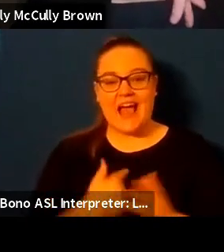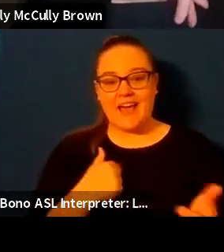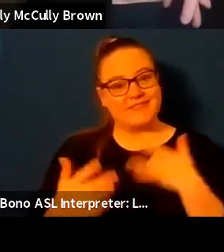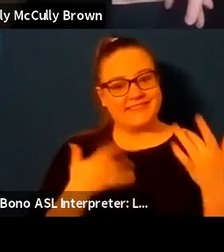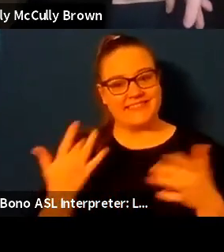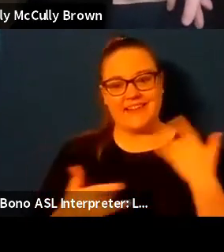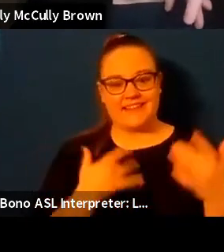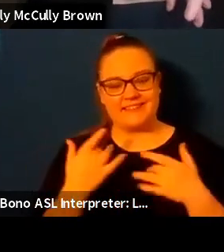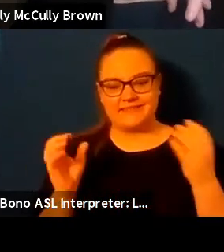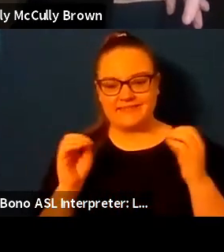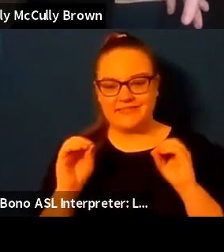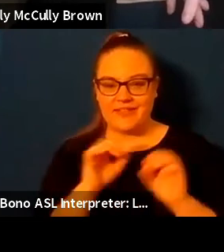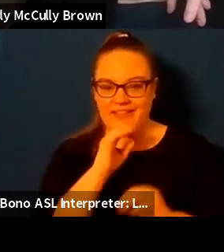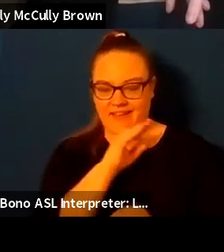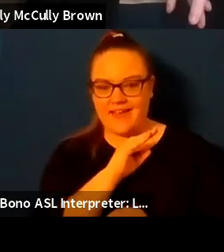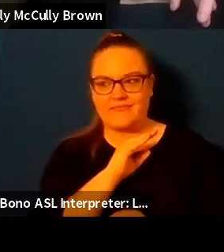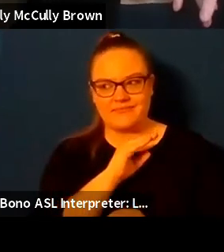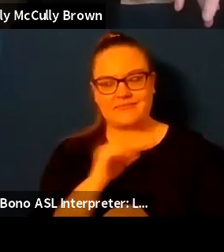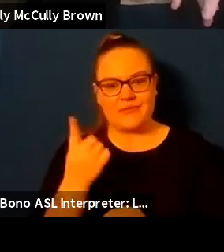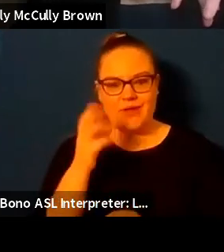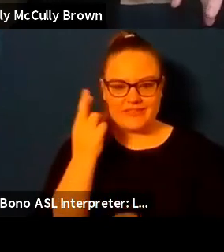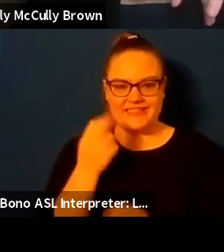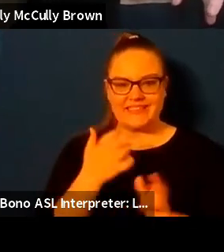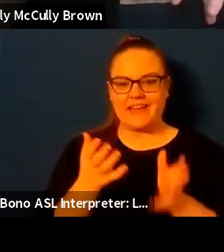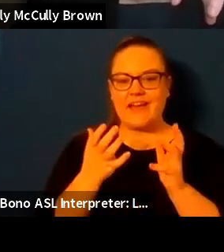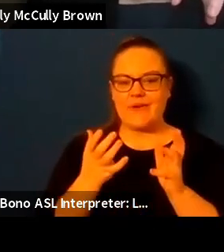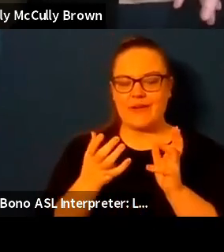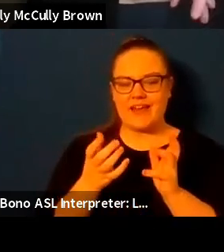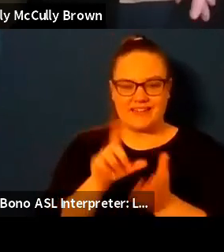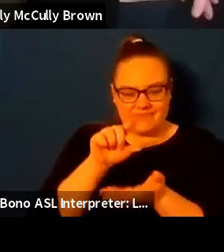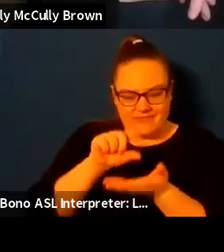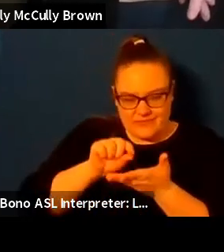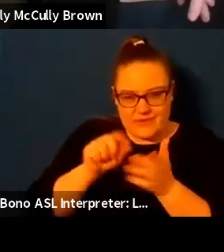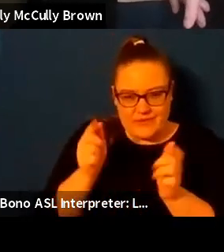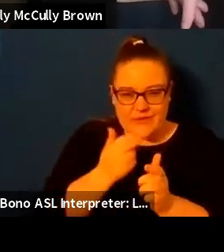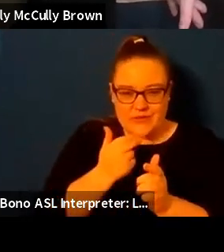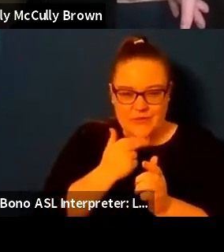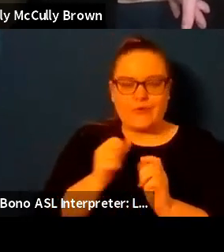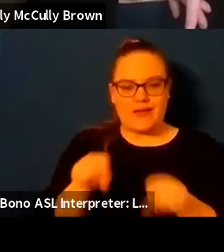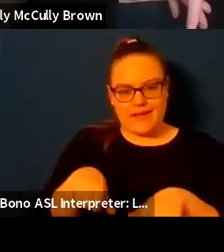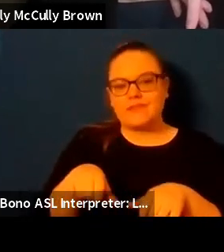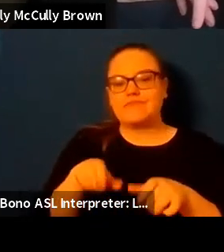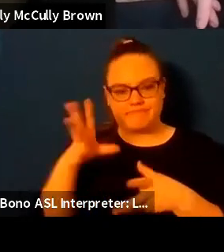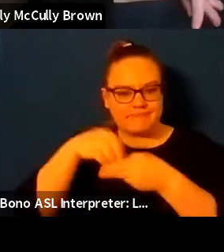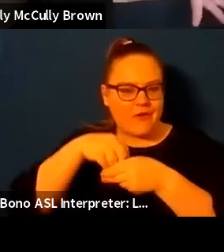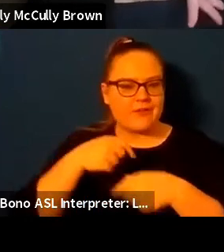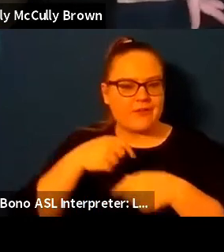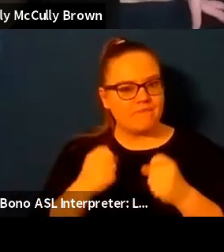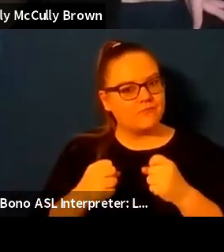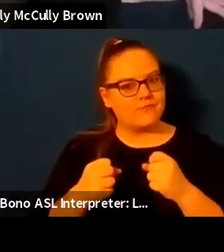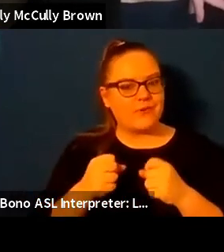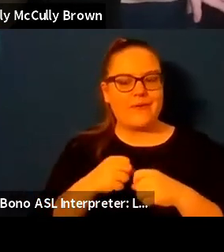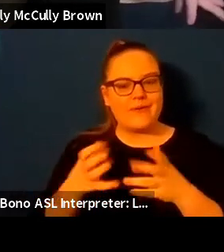was like one of the reasons that i really wanted to go with the smaller press is because i had strong feelings about covers